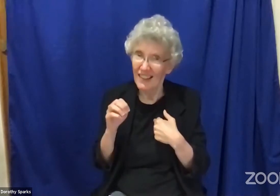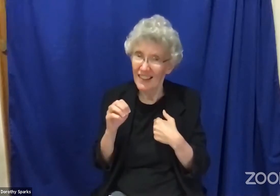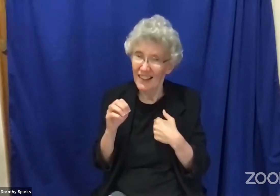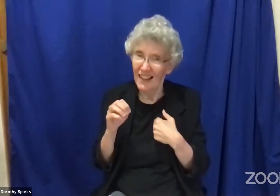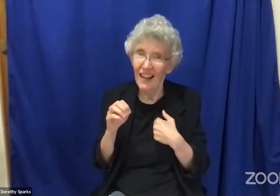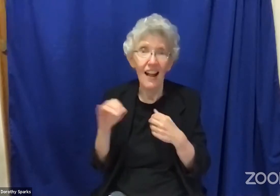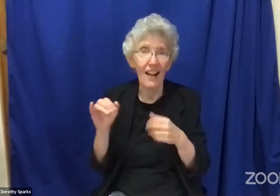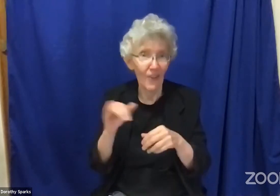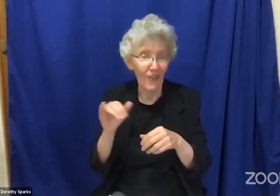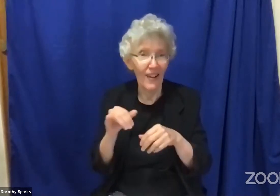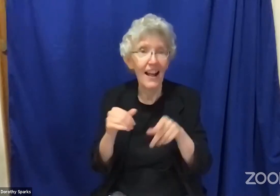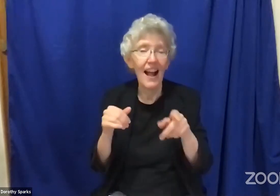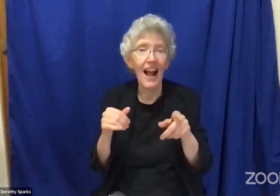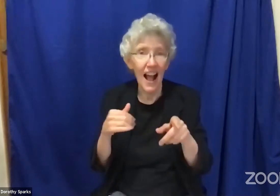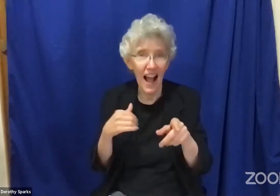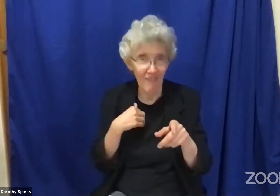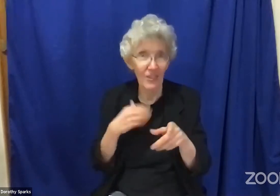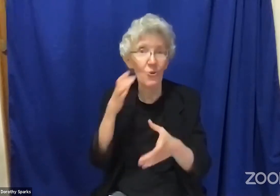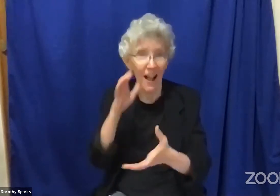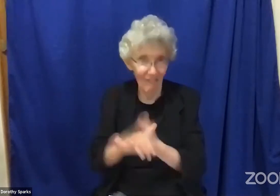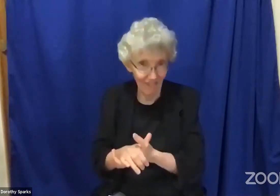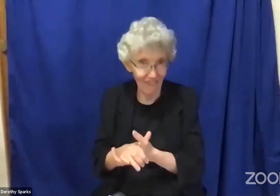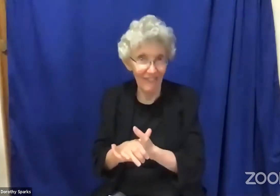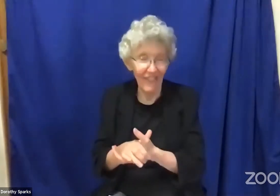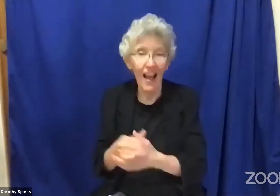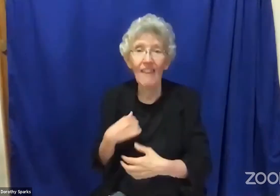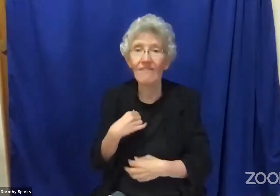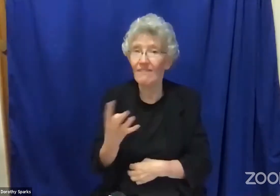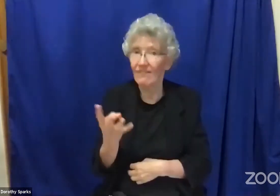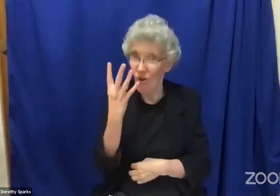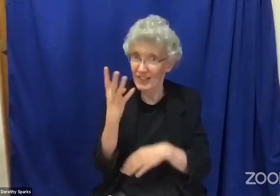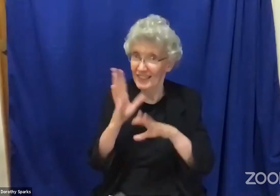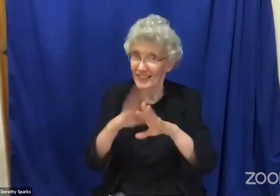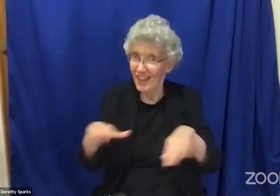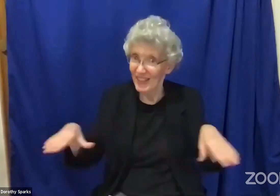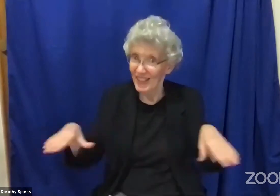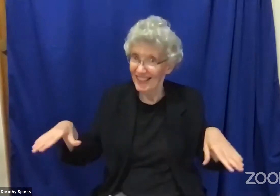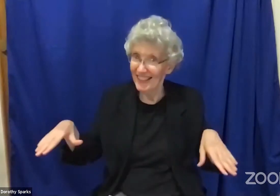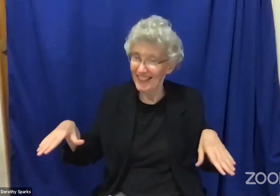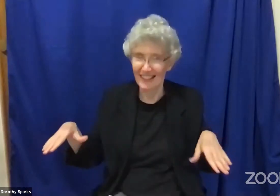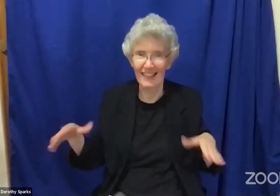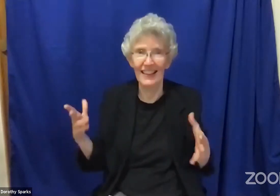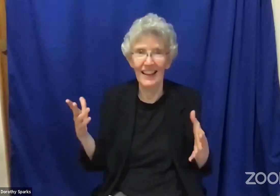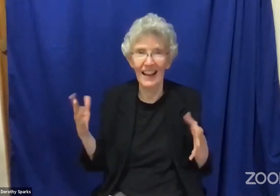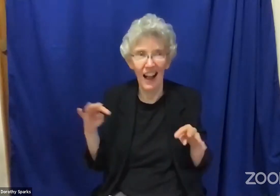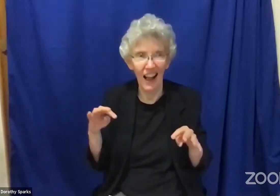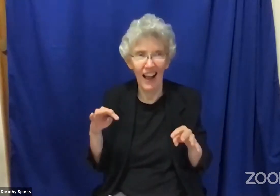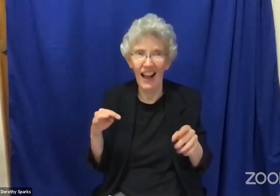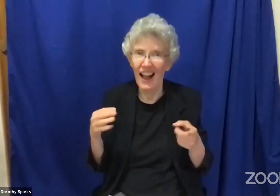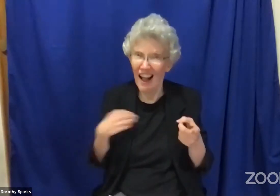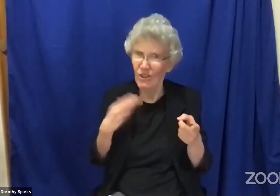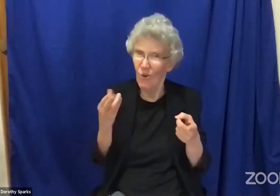And he was the epitome of hope. He was married and had four children